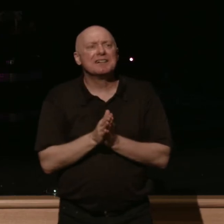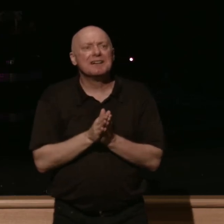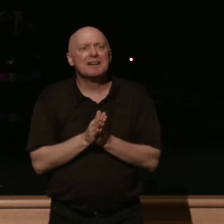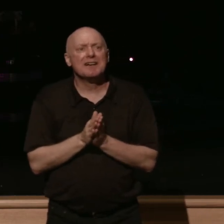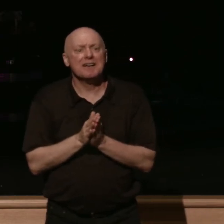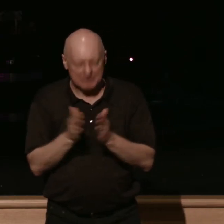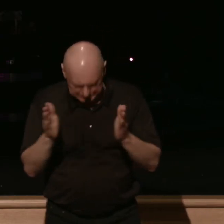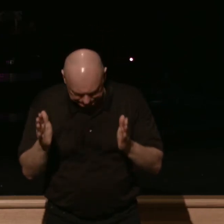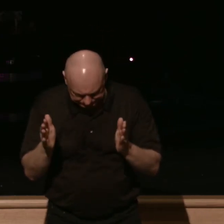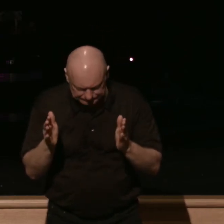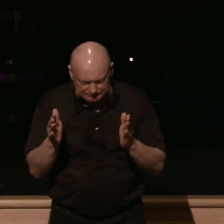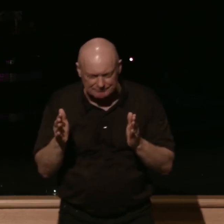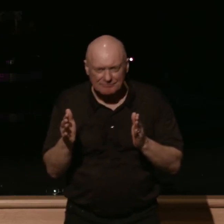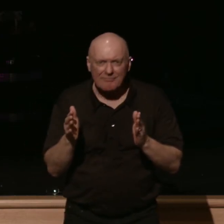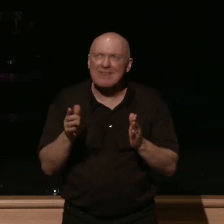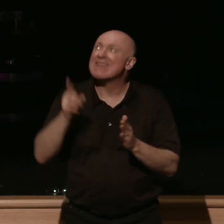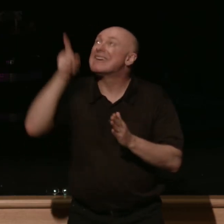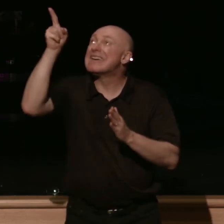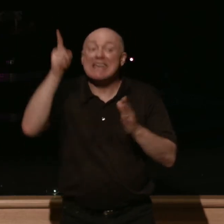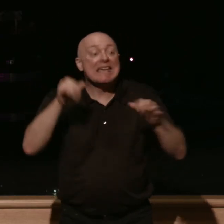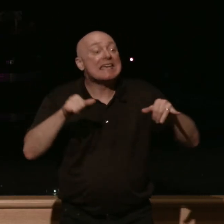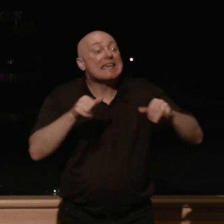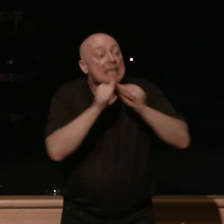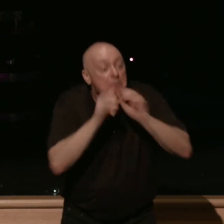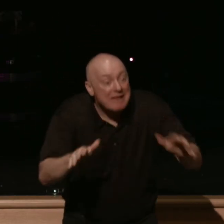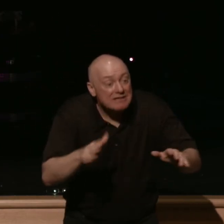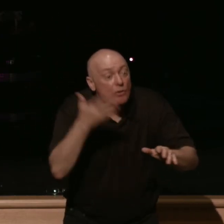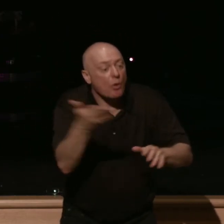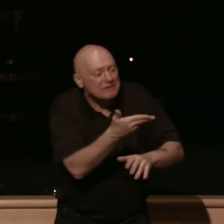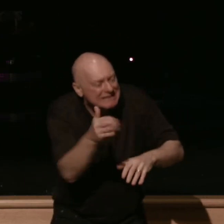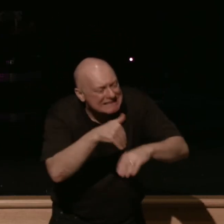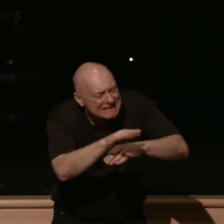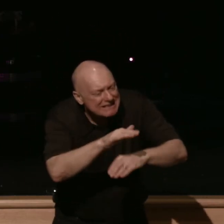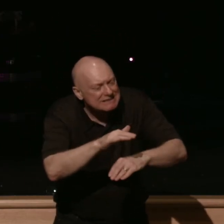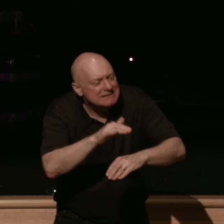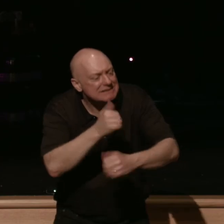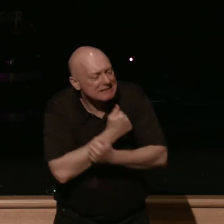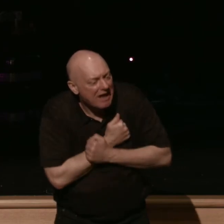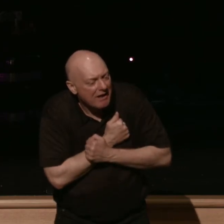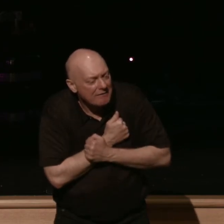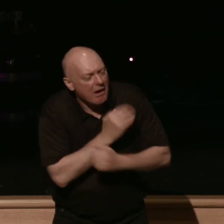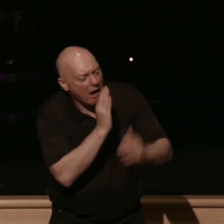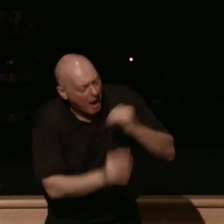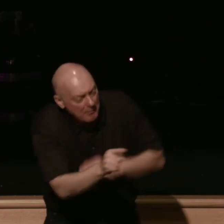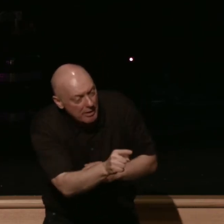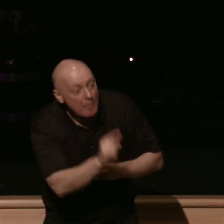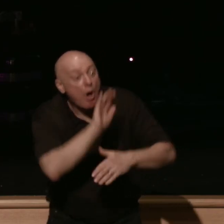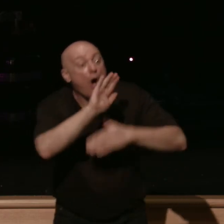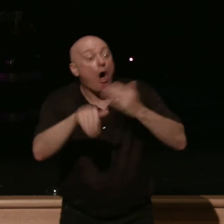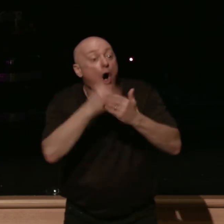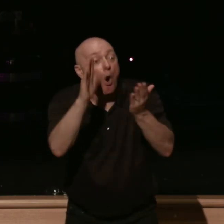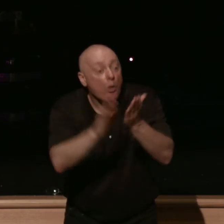still he blesses those on whom he sets his love in a way that humbles them so that all the glory may be his alone